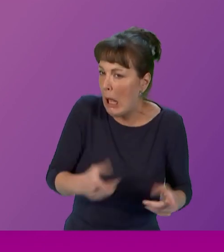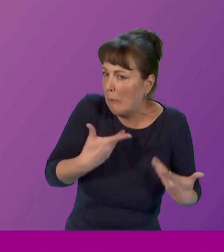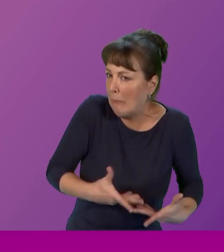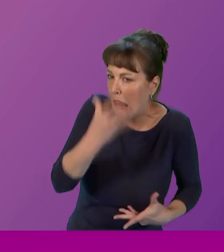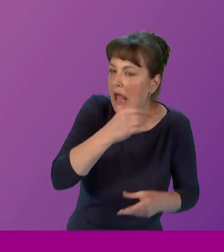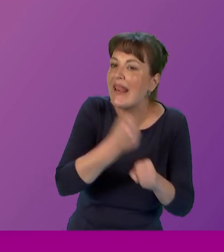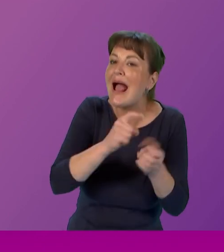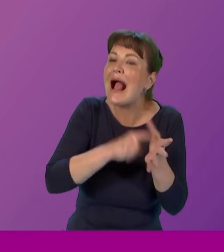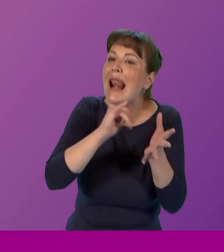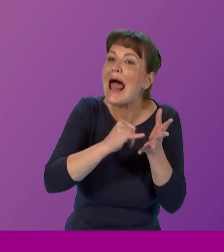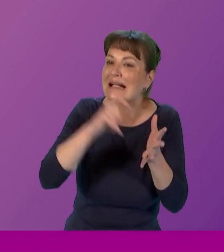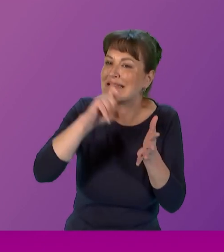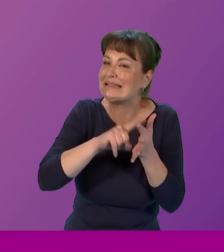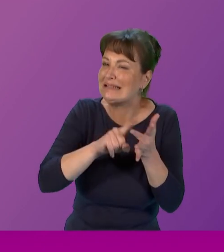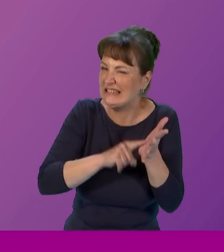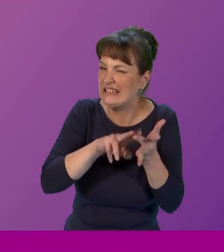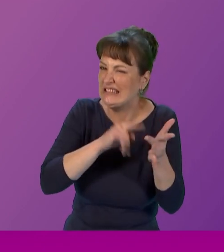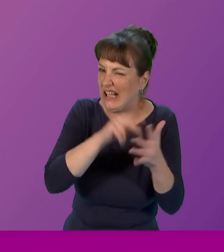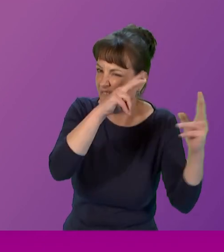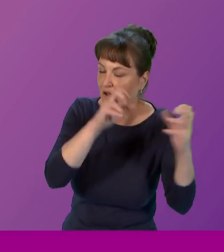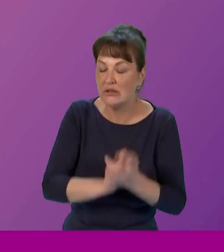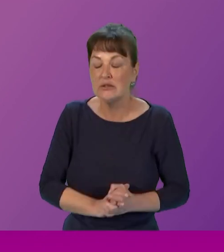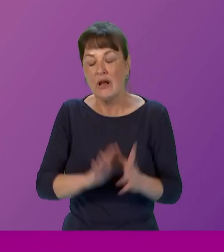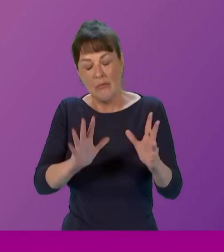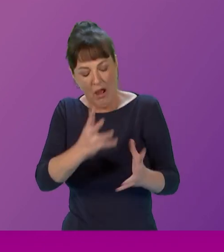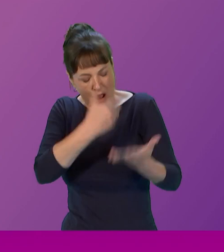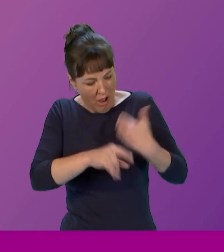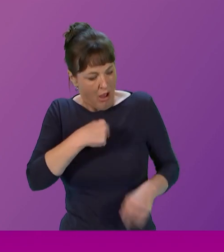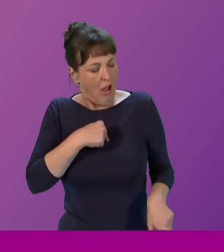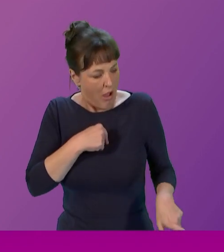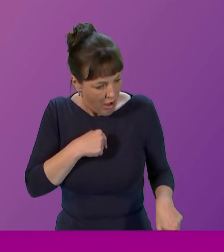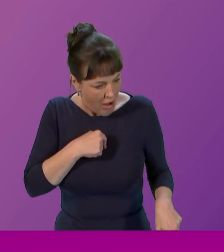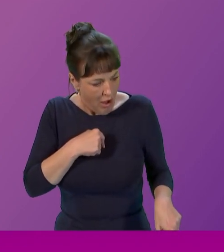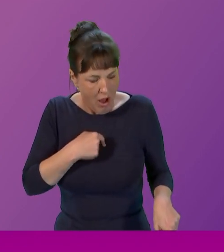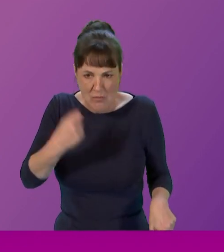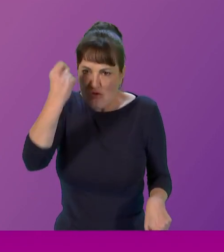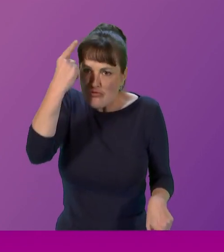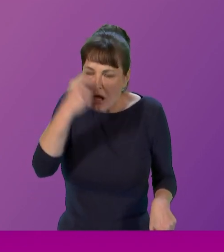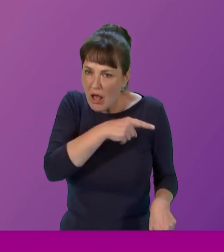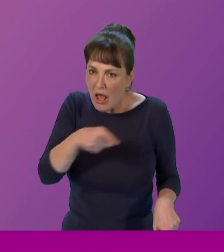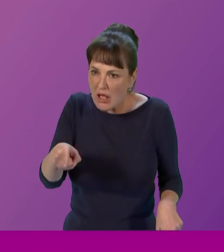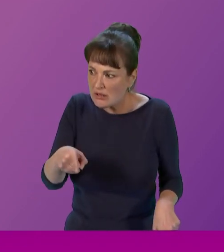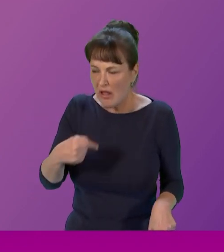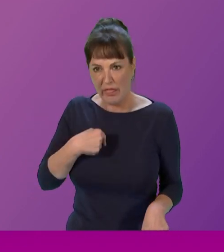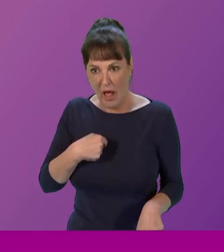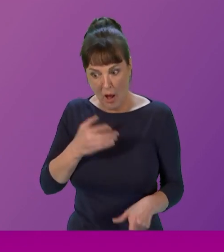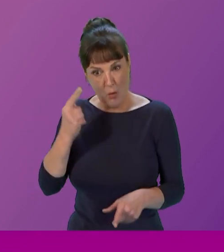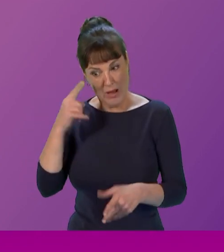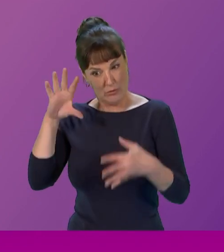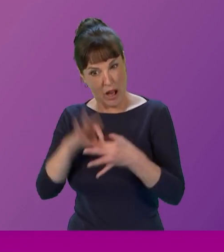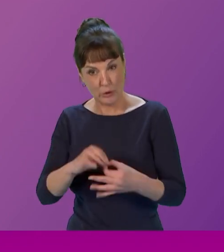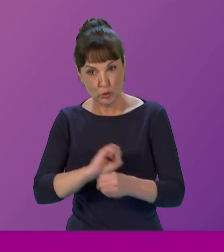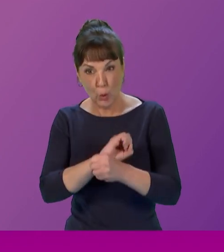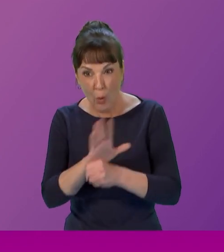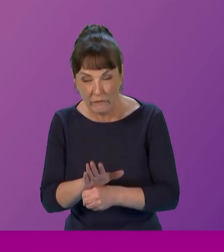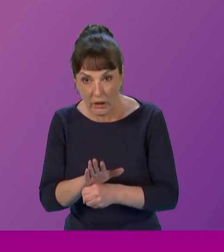country face obstacles which are out of their control but it left me heartened at how integral women were in response to the pandemic and how